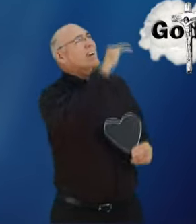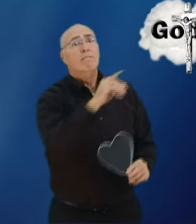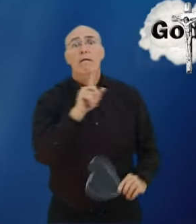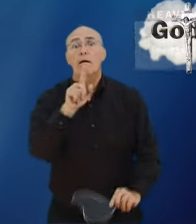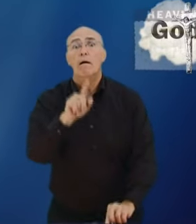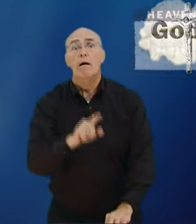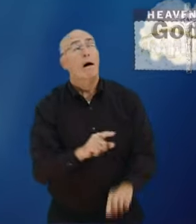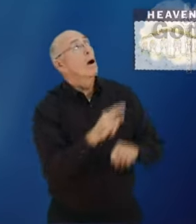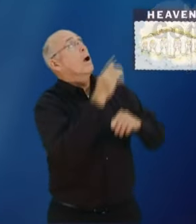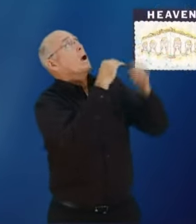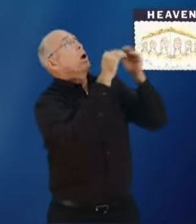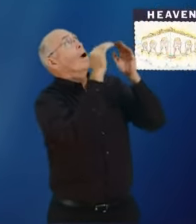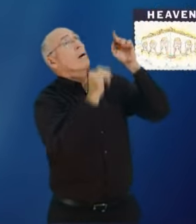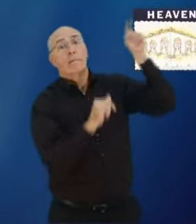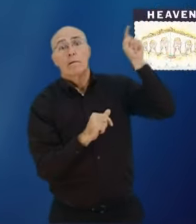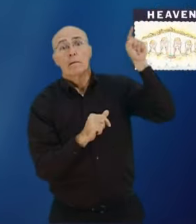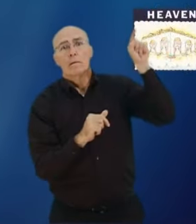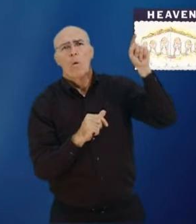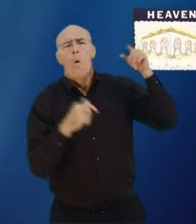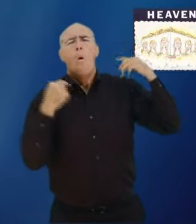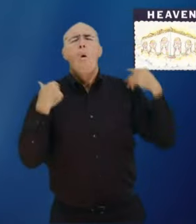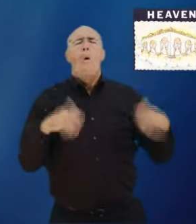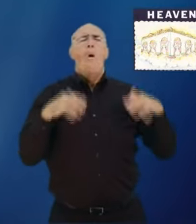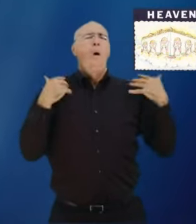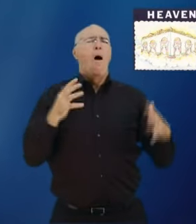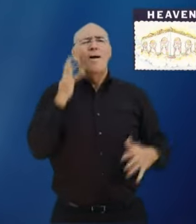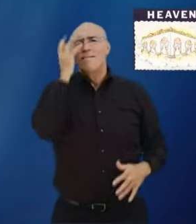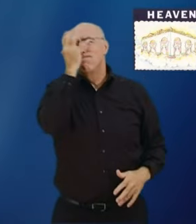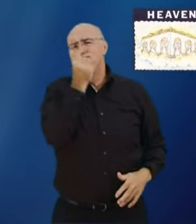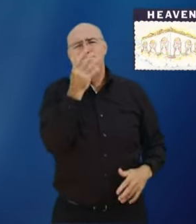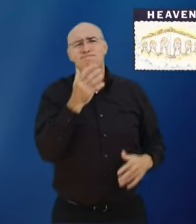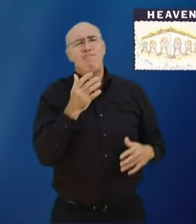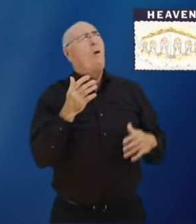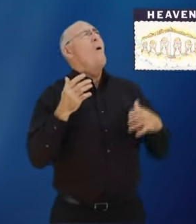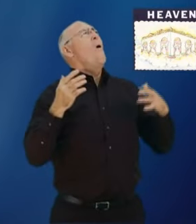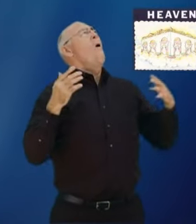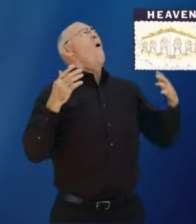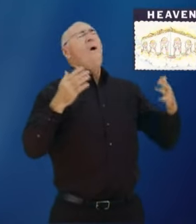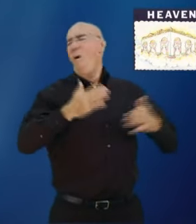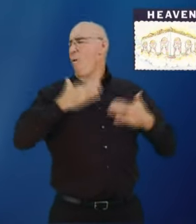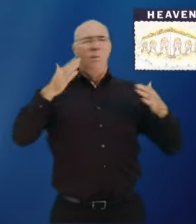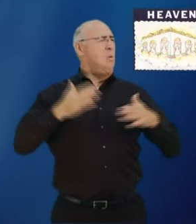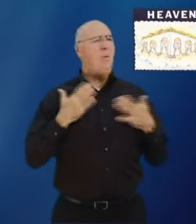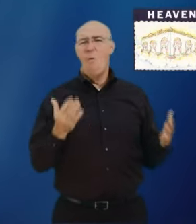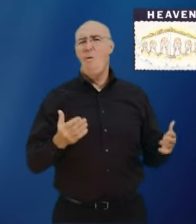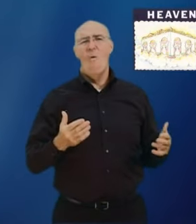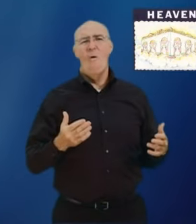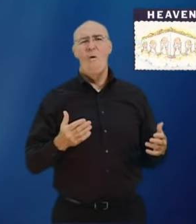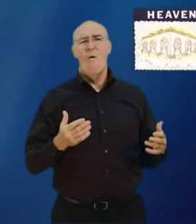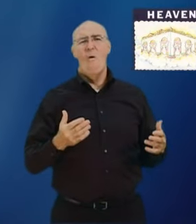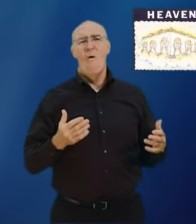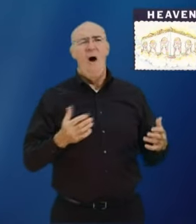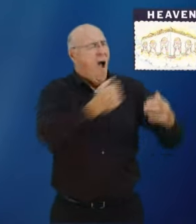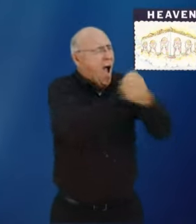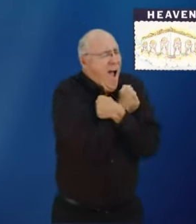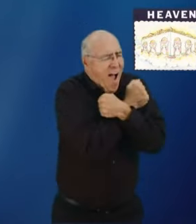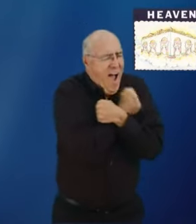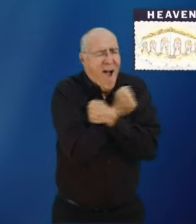sin cannot go to heaven heaven is a wonderful beautiful place filled with